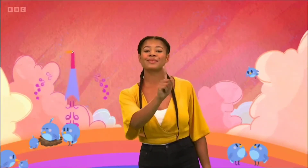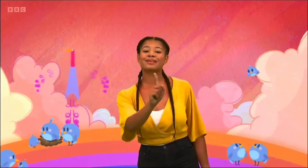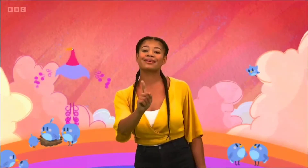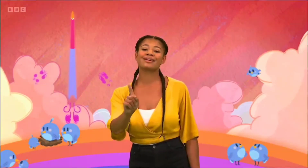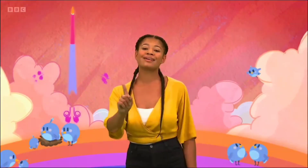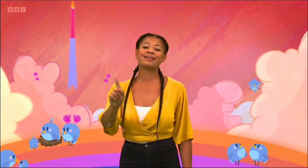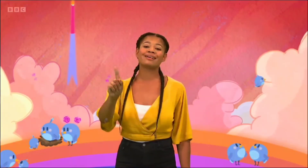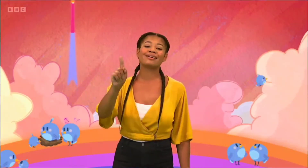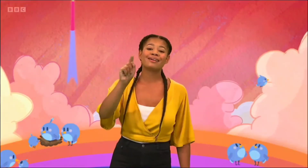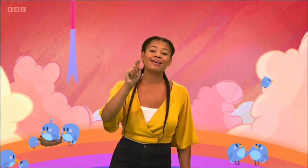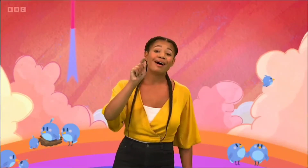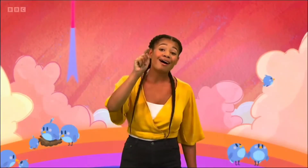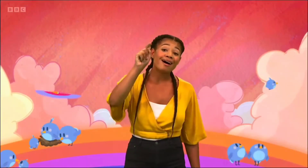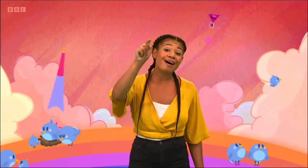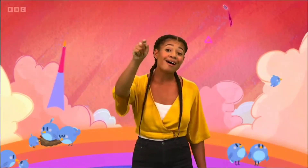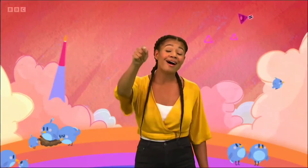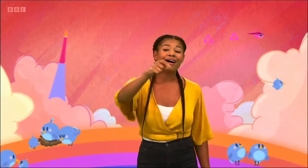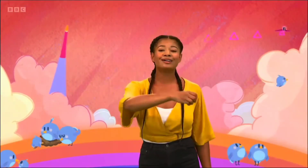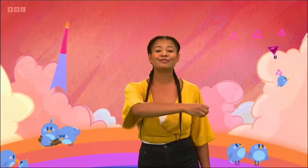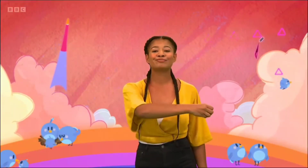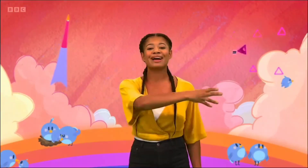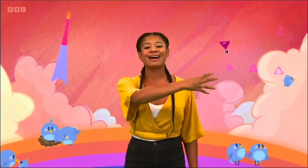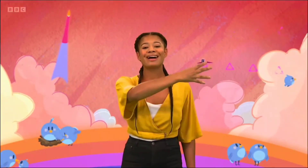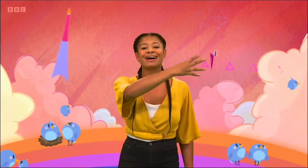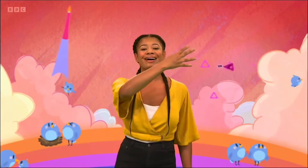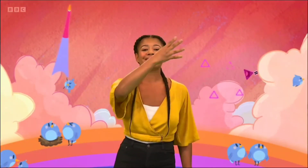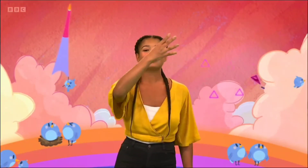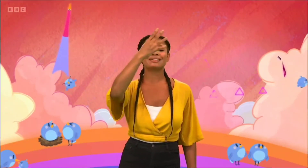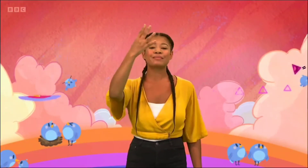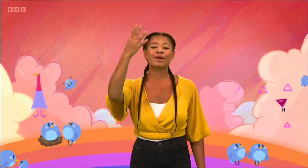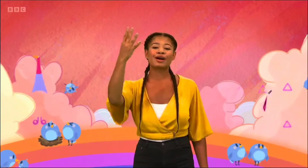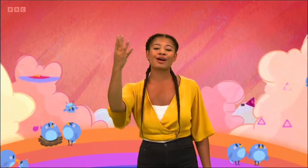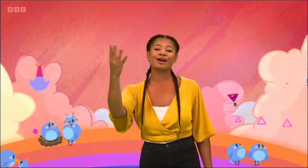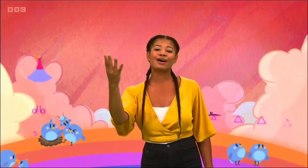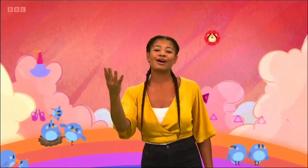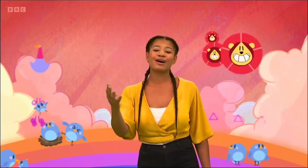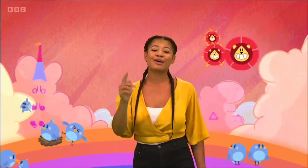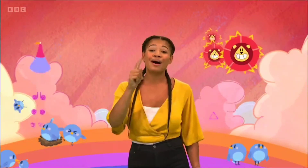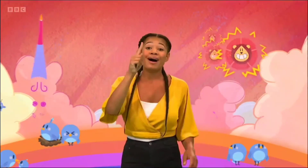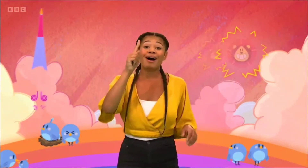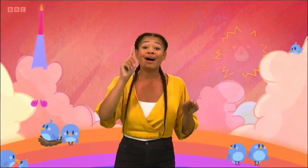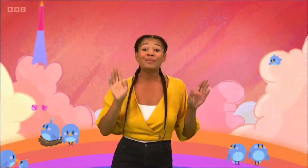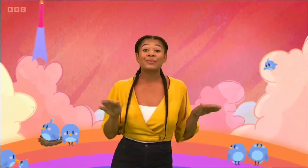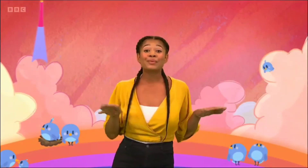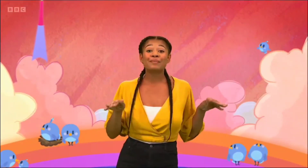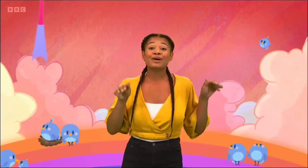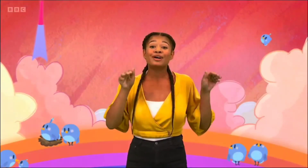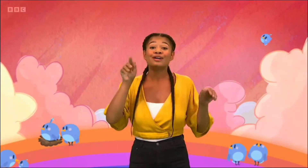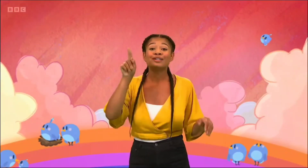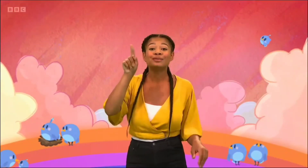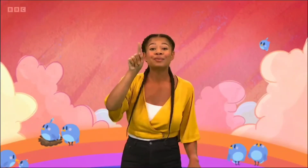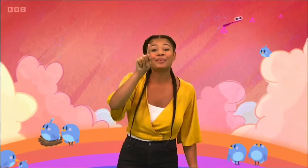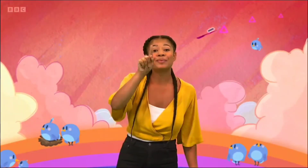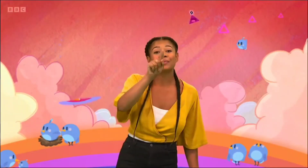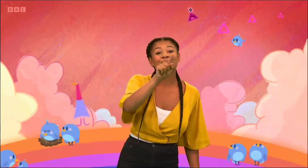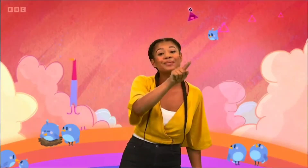Somewhere over the rainbow, bluebirds